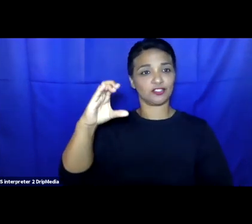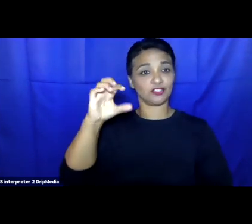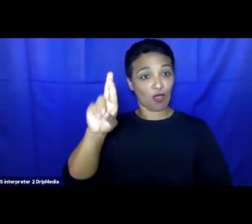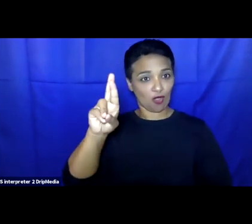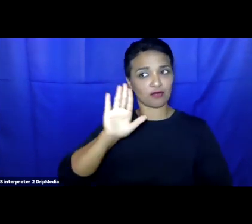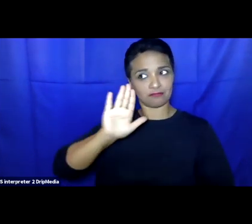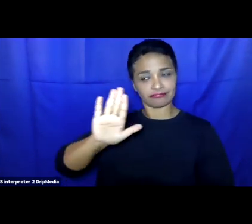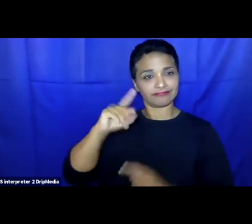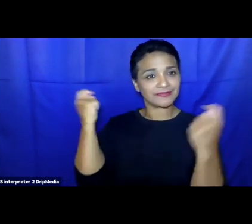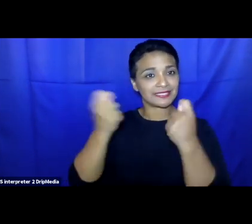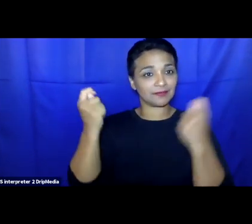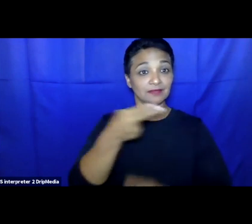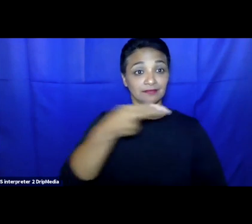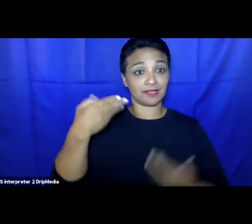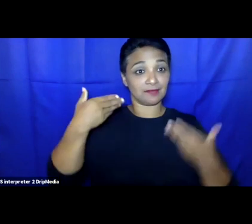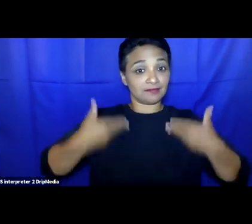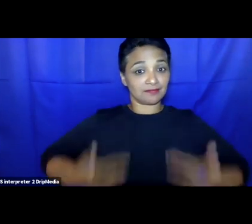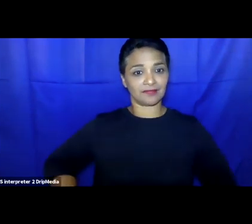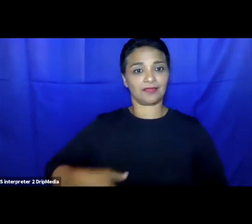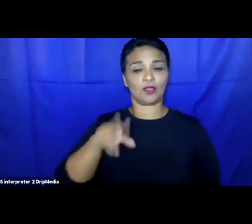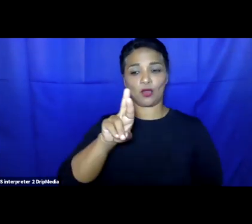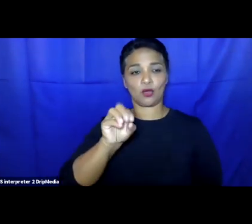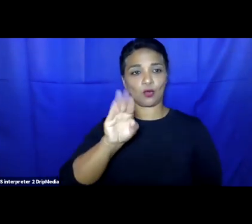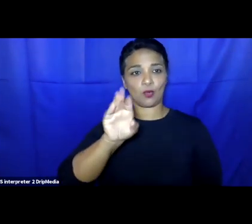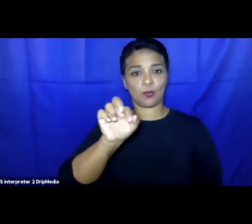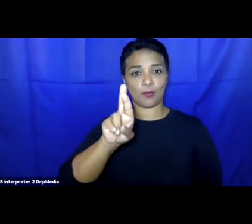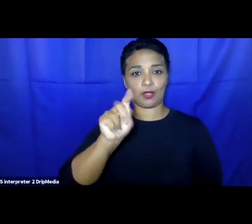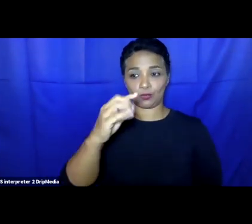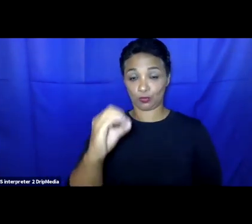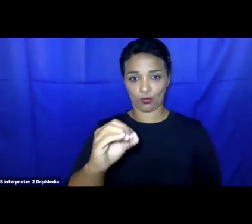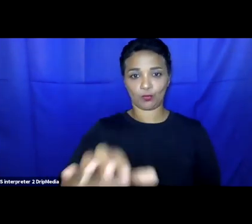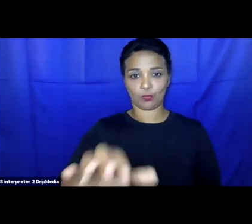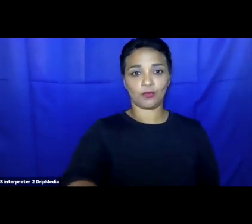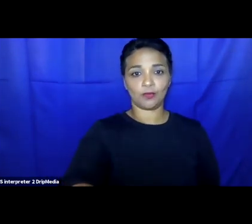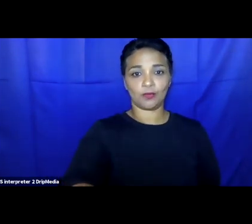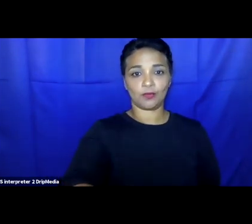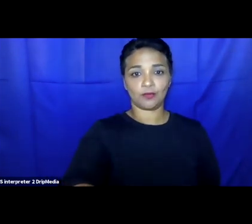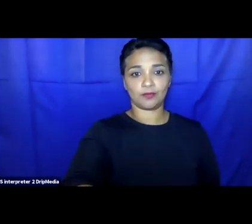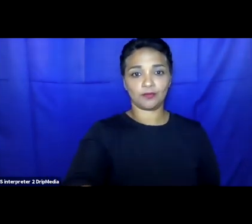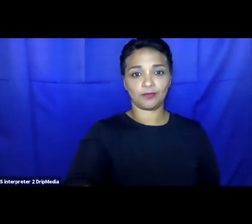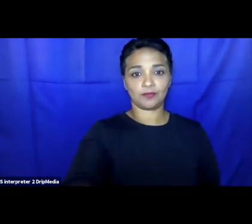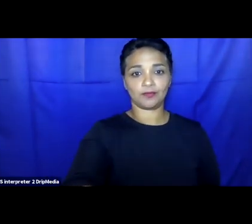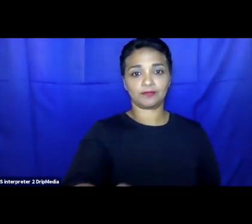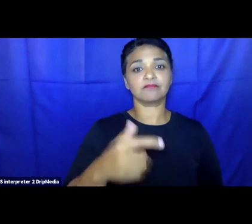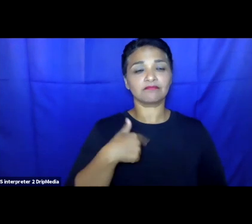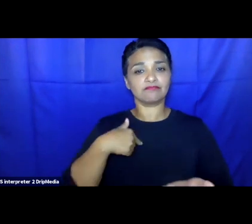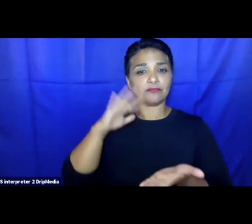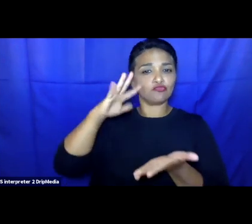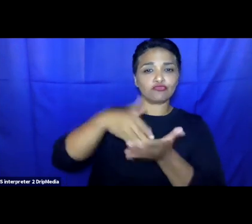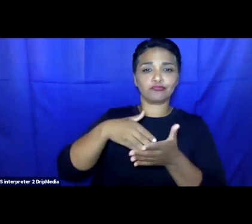My name is Roberto Cortinovis, I'm a researcher at the Center for European Policy Studies in Brussels and I will be the